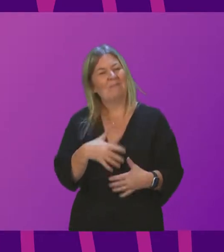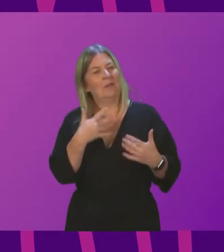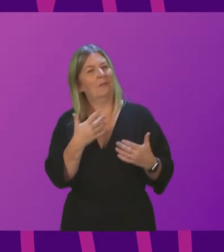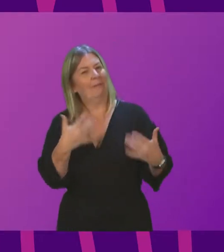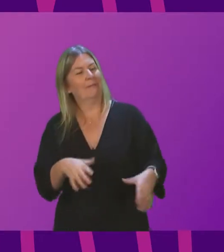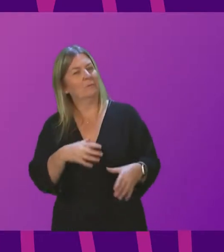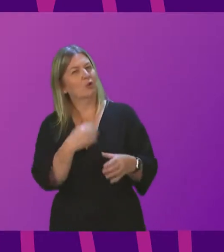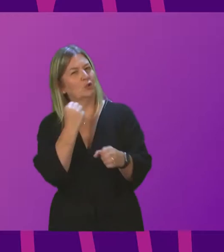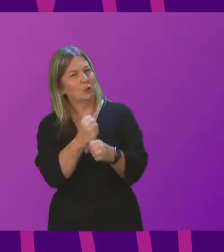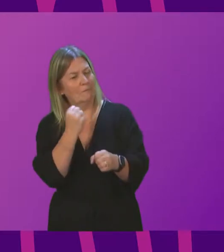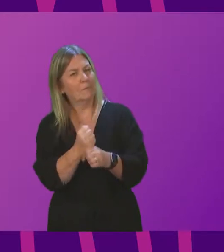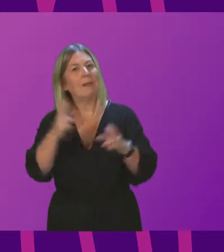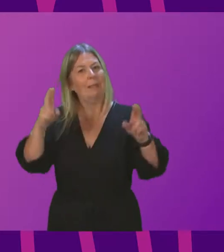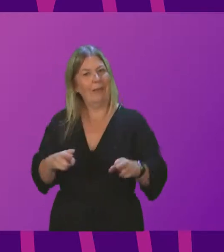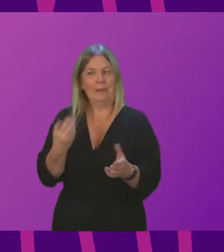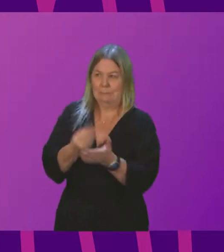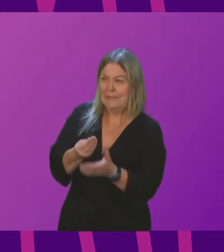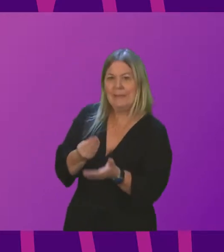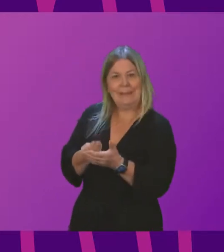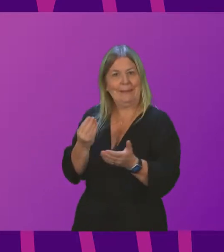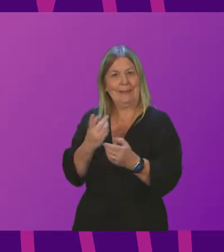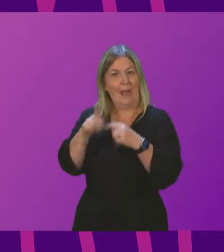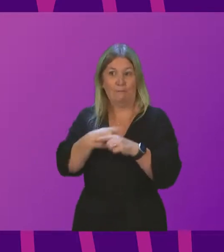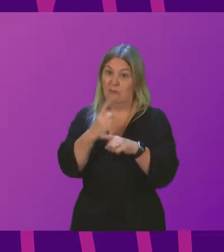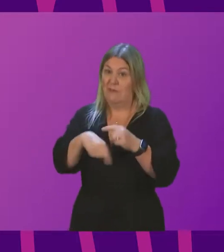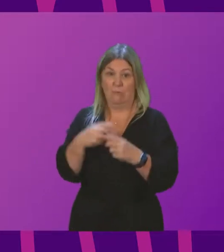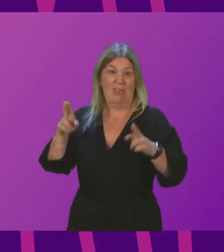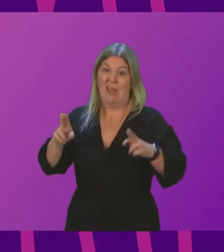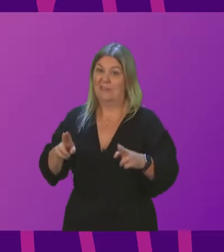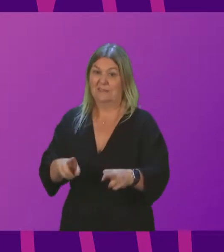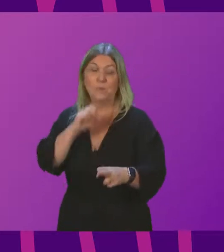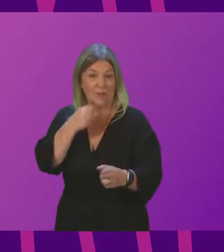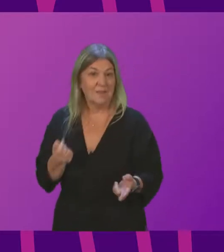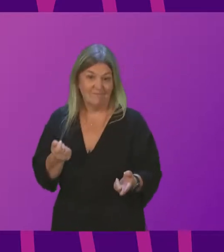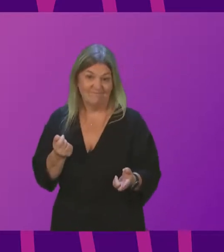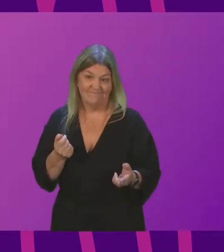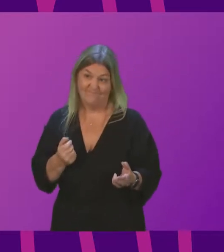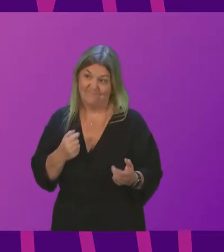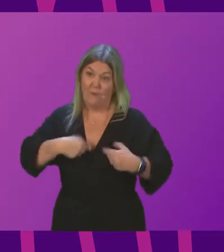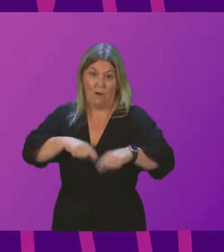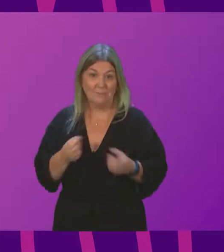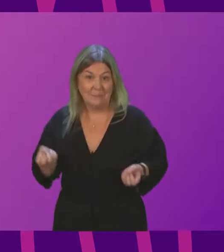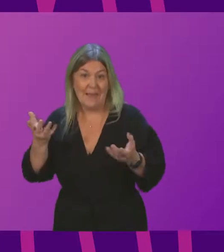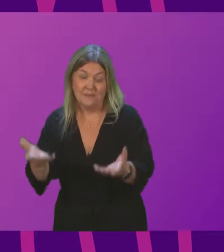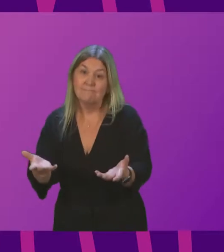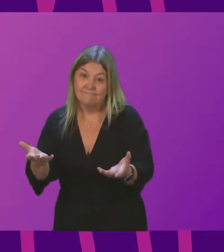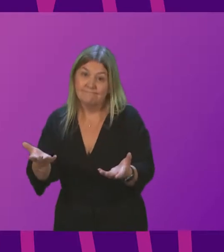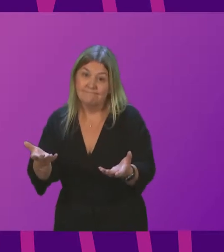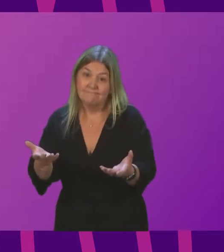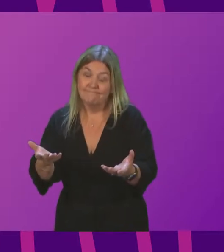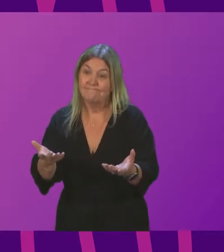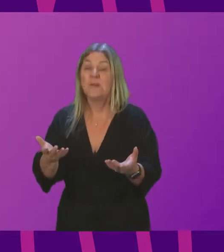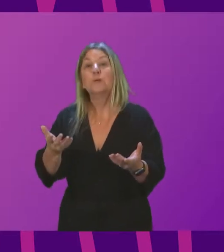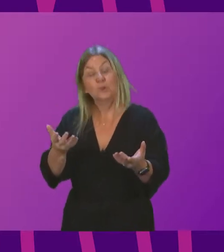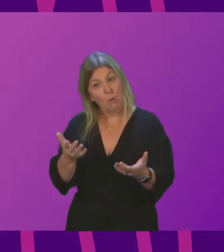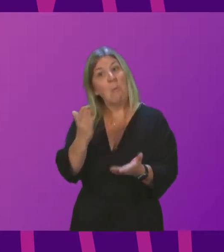Scottish Government with less resources in every year of the spending review than we have at our disposal in this year. So it results in